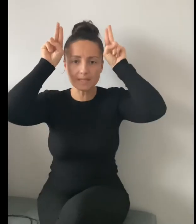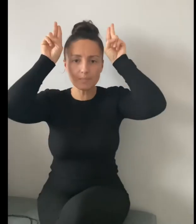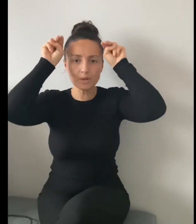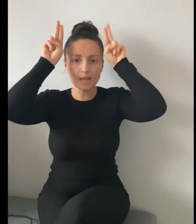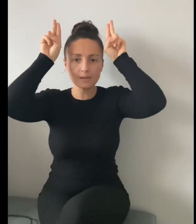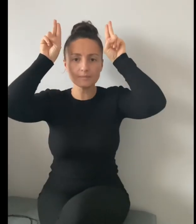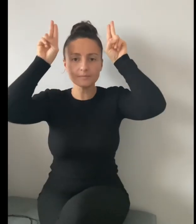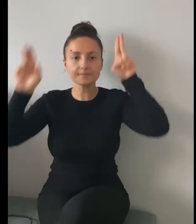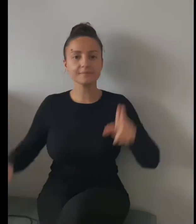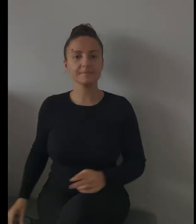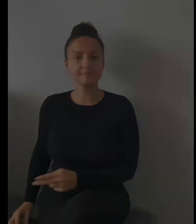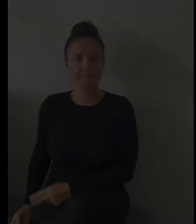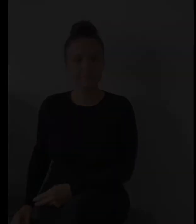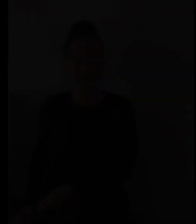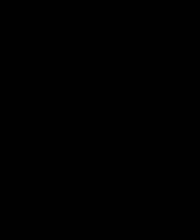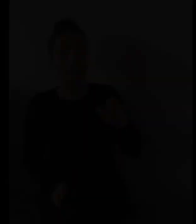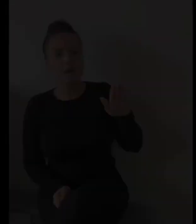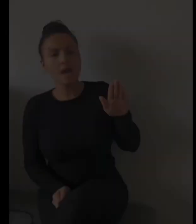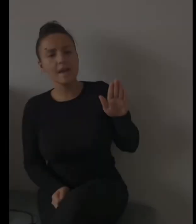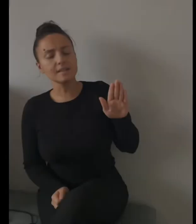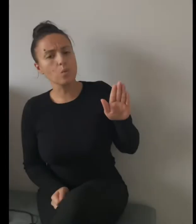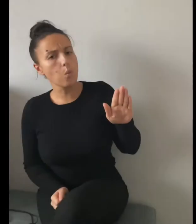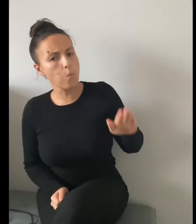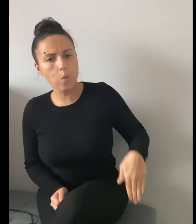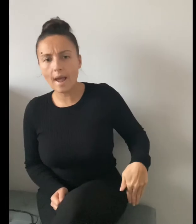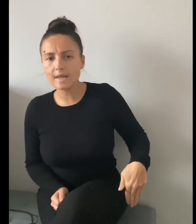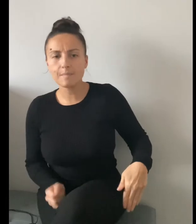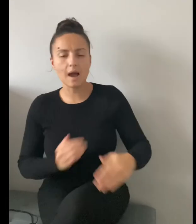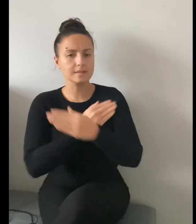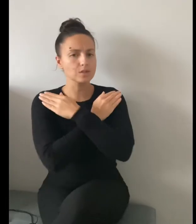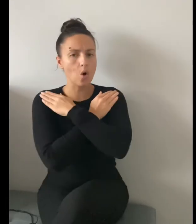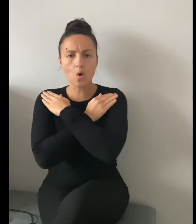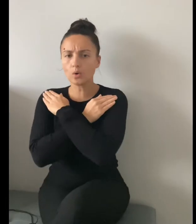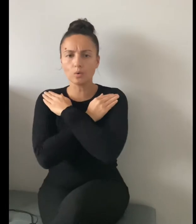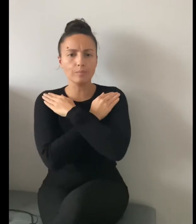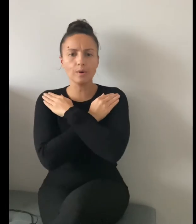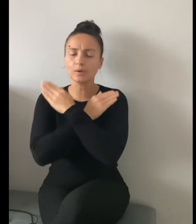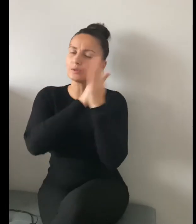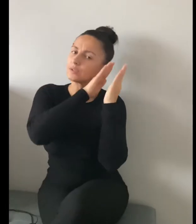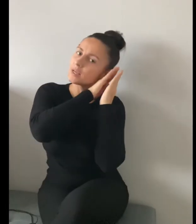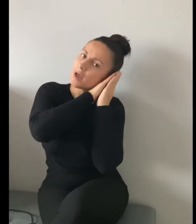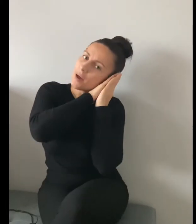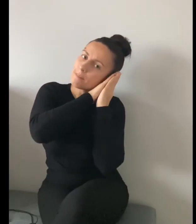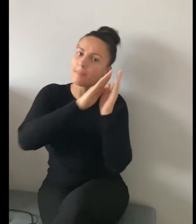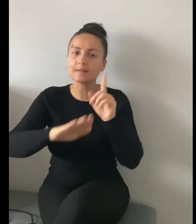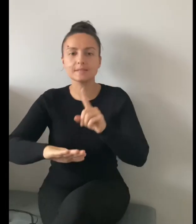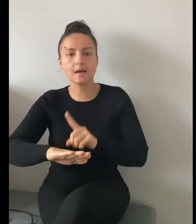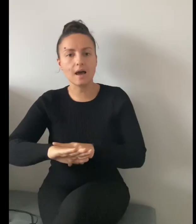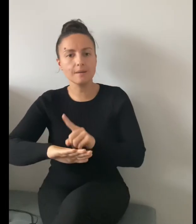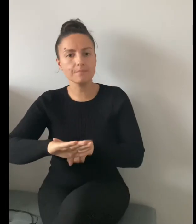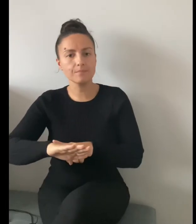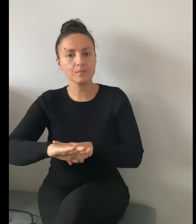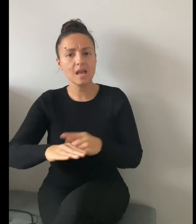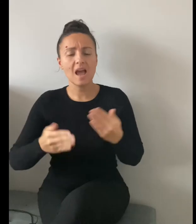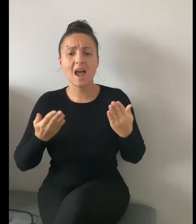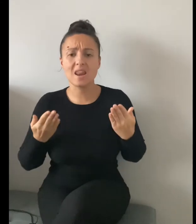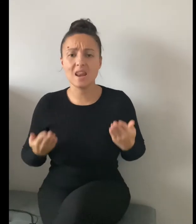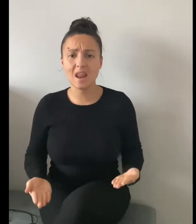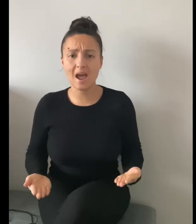bunny. It's way past Huggle-Buggles' bedtime and now